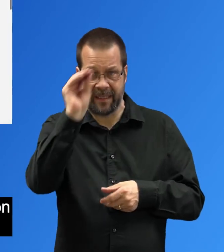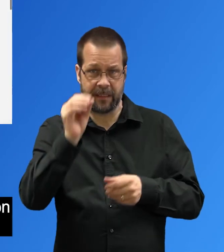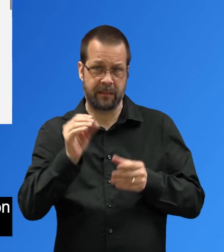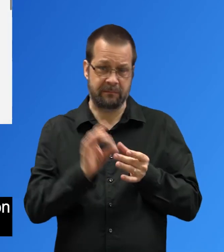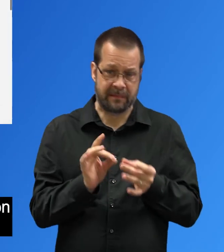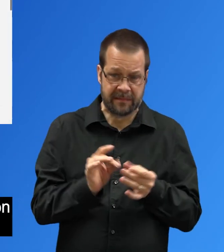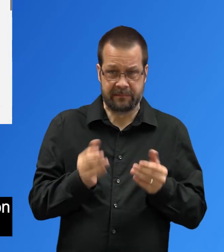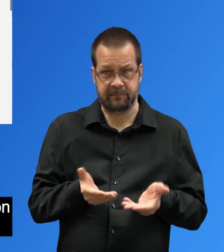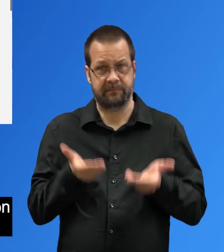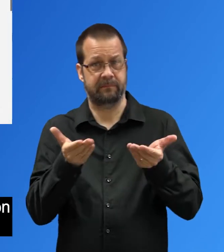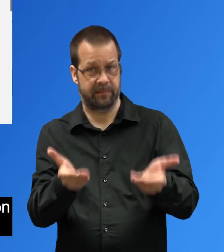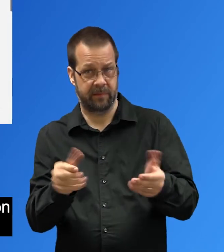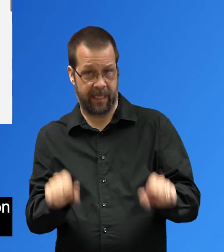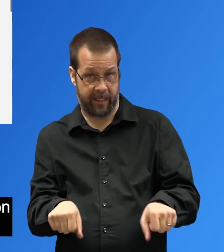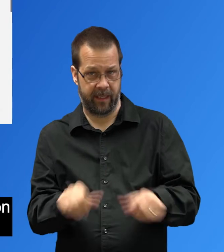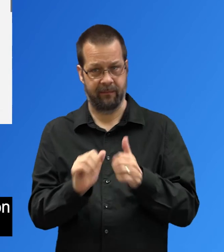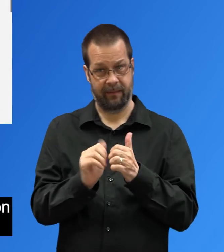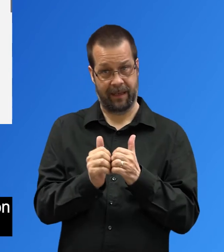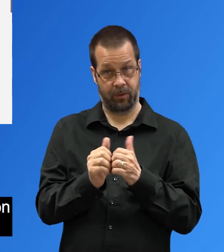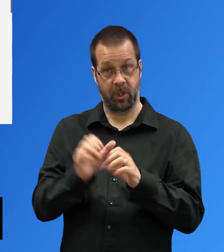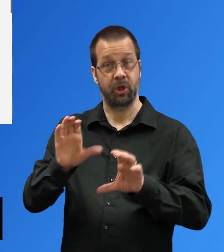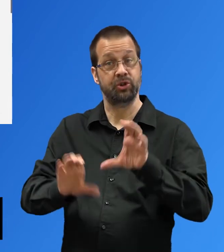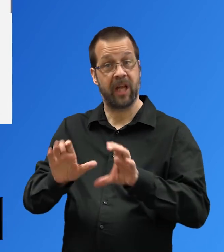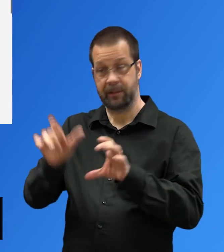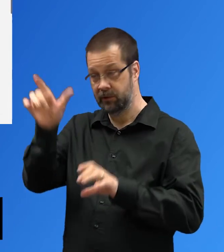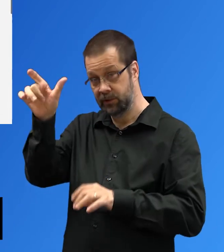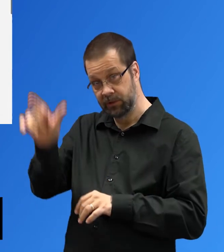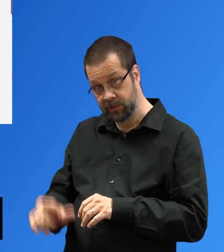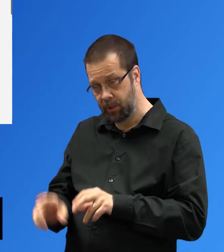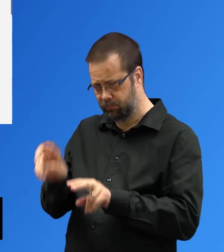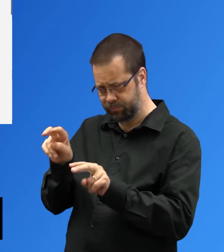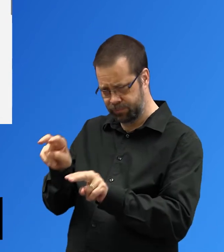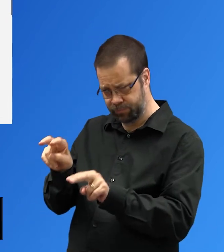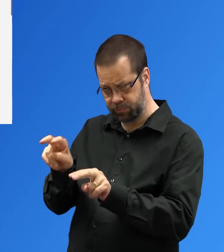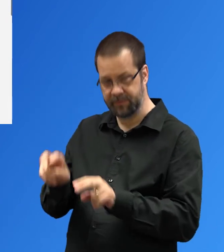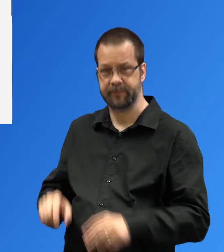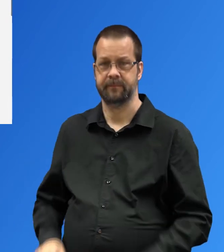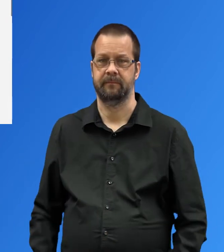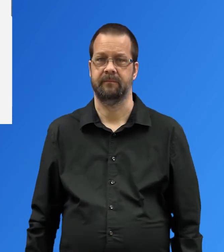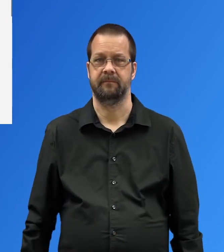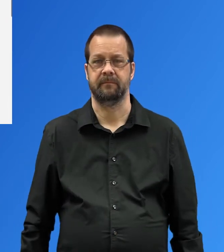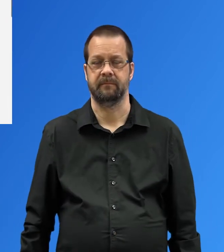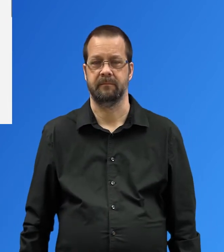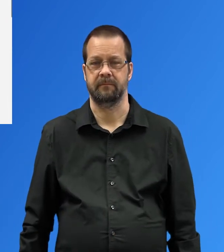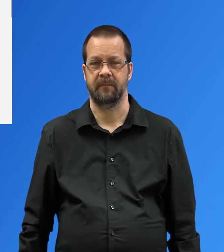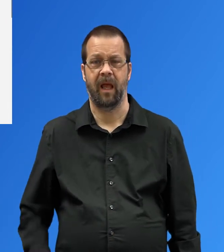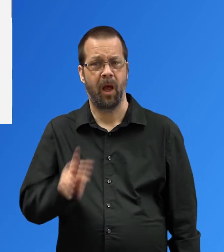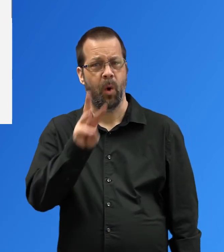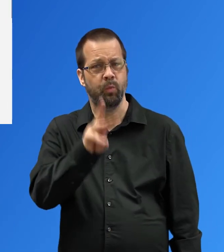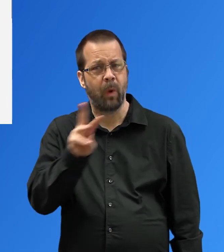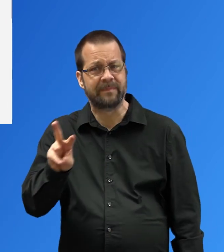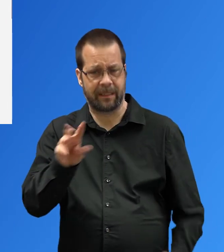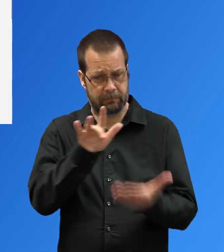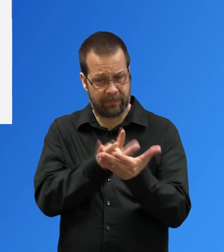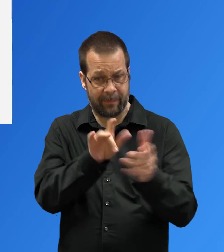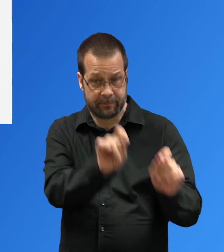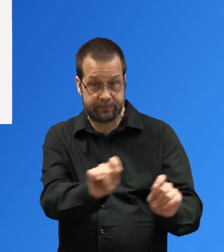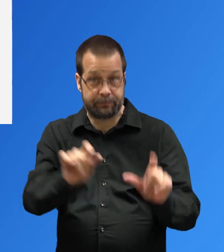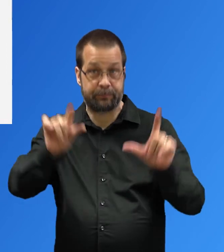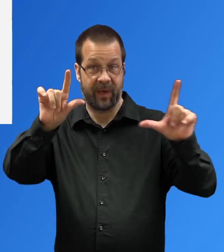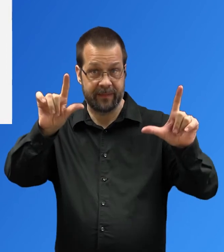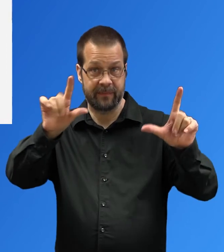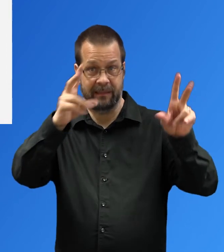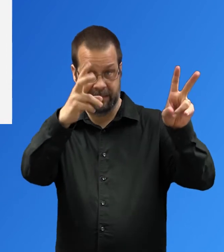Insert links to key information into the chat While some links may be included on slides, it is helpful to duplicate them in chat to allow the link to be made